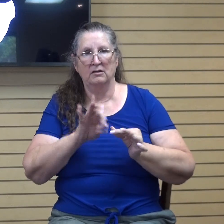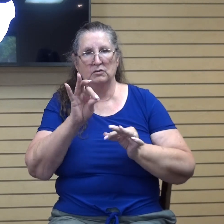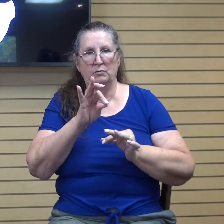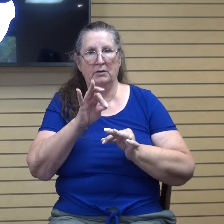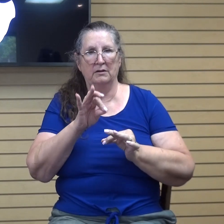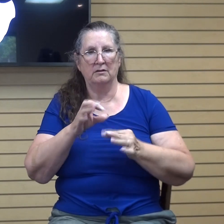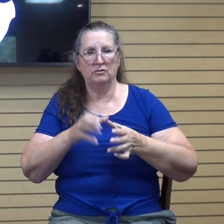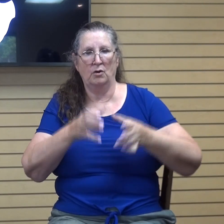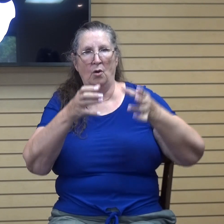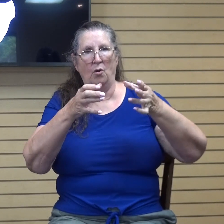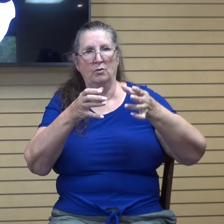heavenly places.